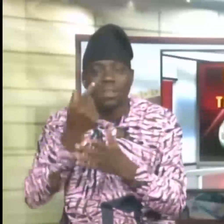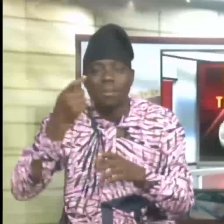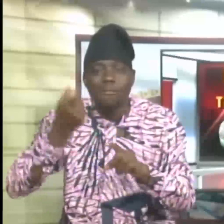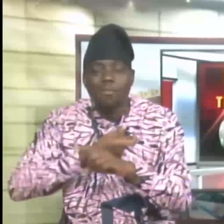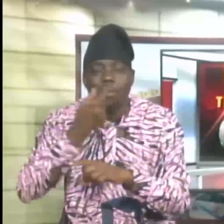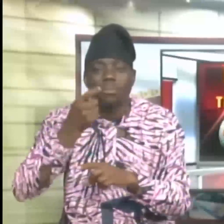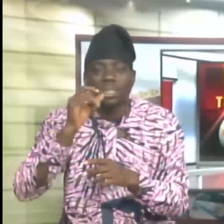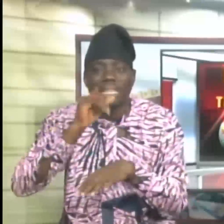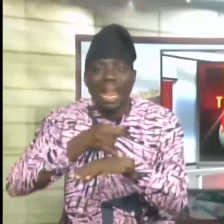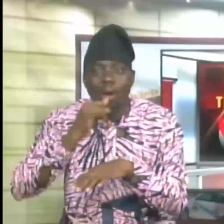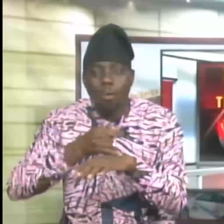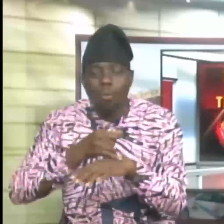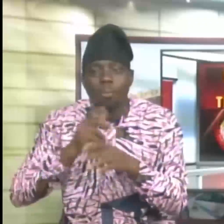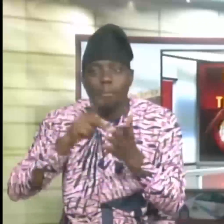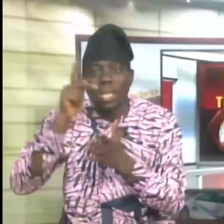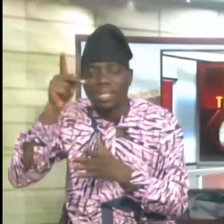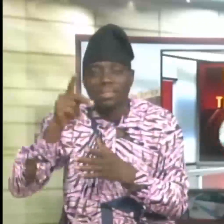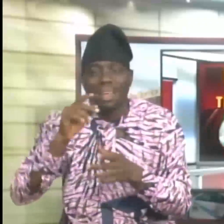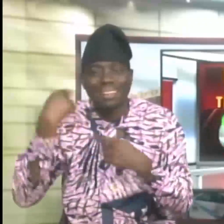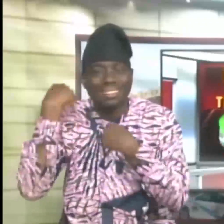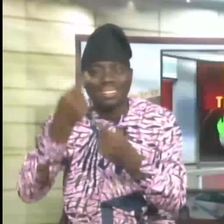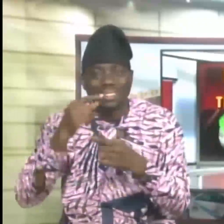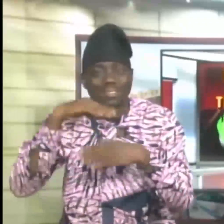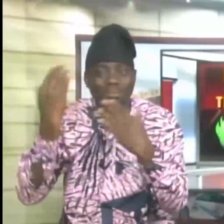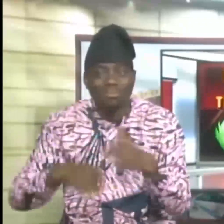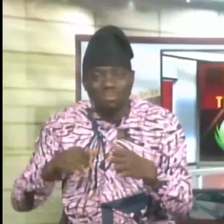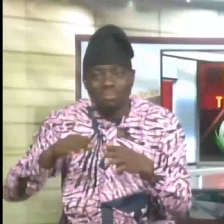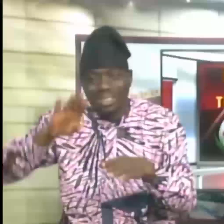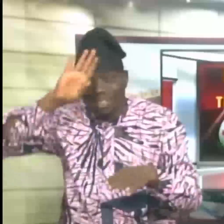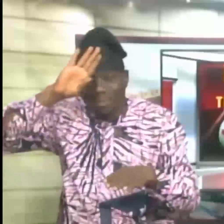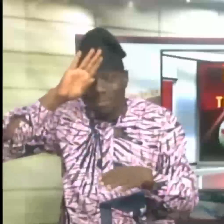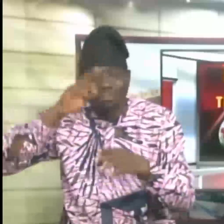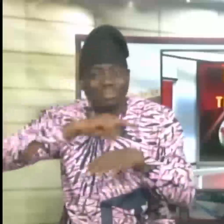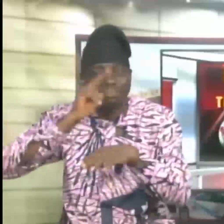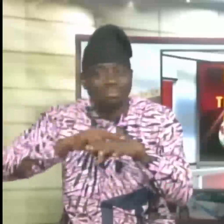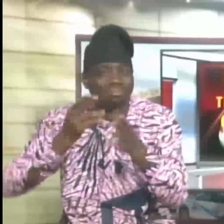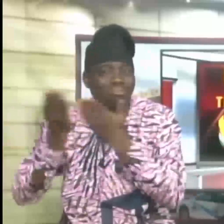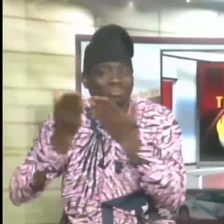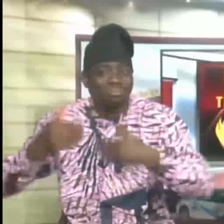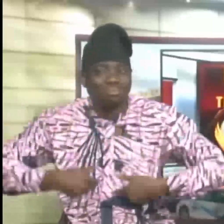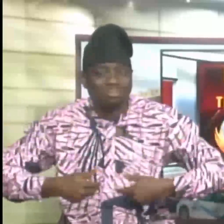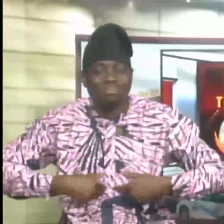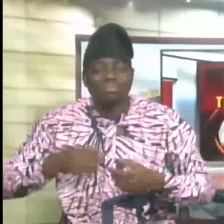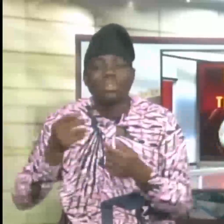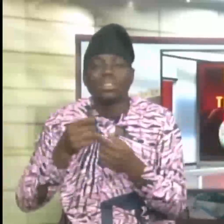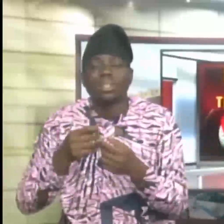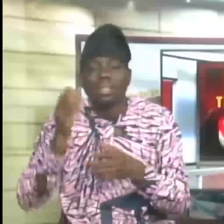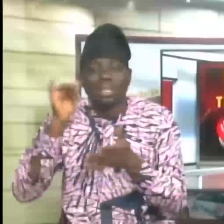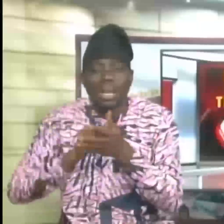Ilaro and has been jobless since completion of the National Youth Service before this opportunity to turn around